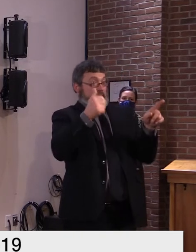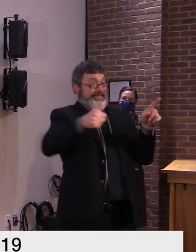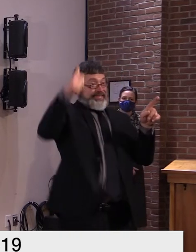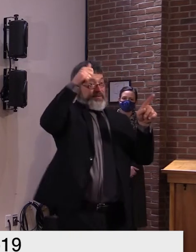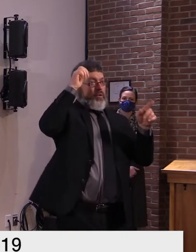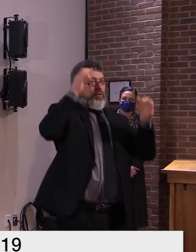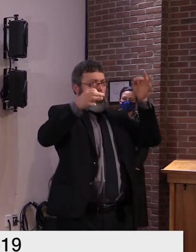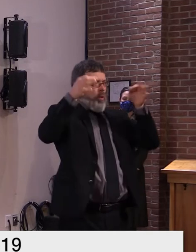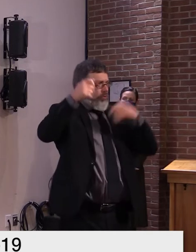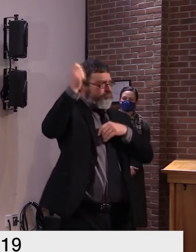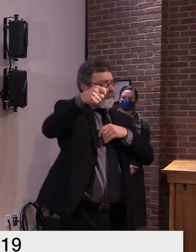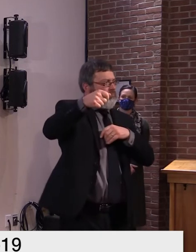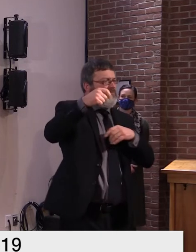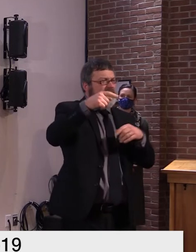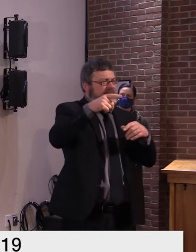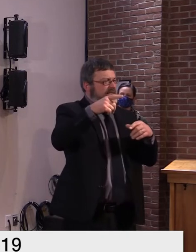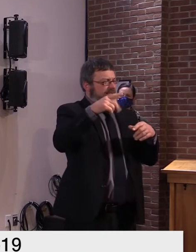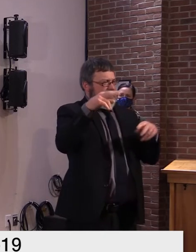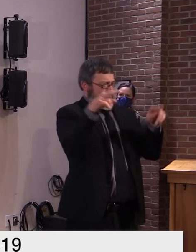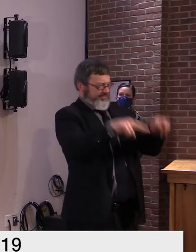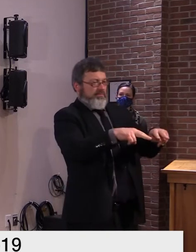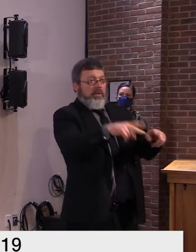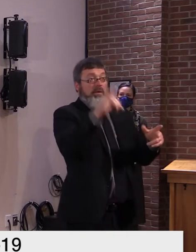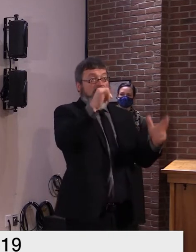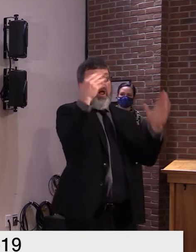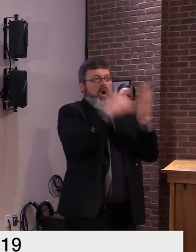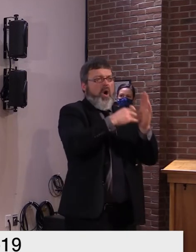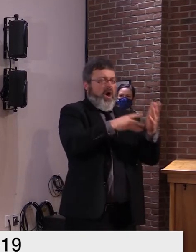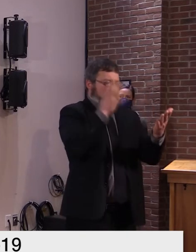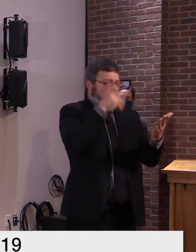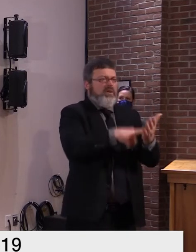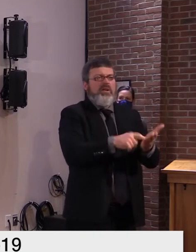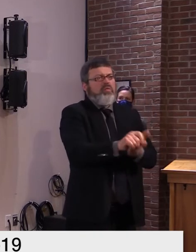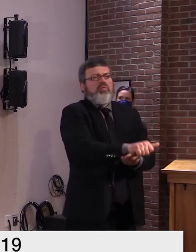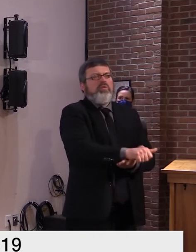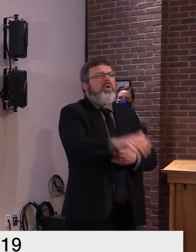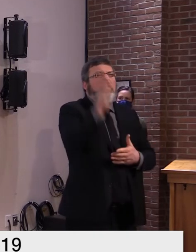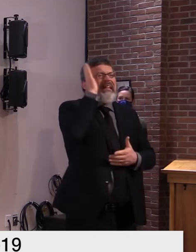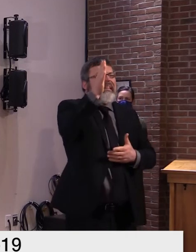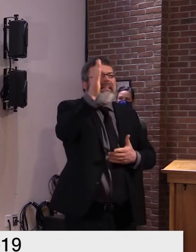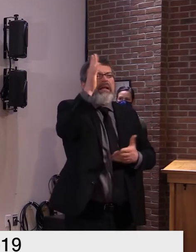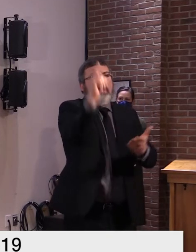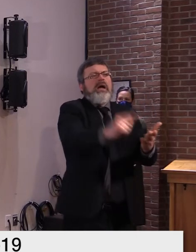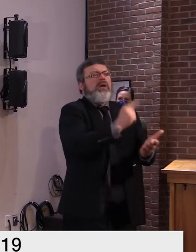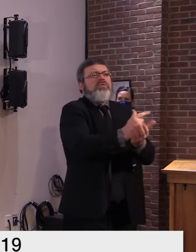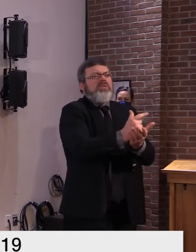appropriate way i'm sure they will and uh then be done with it and move on